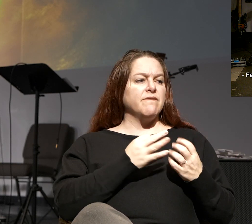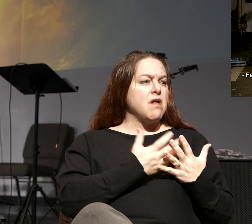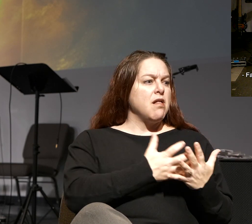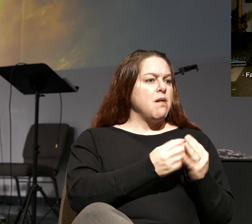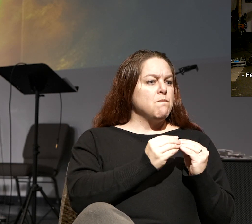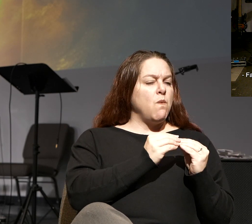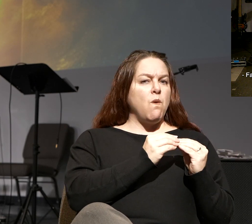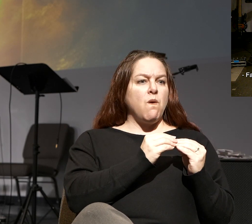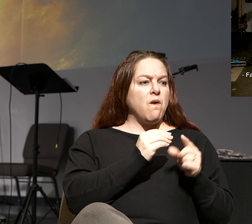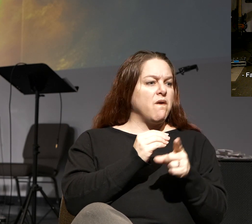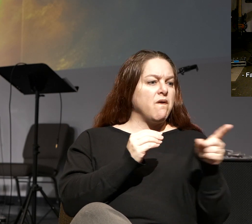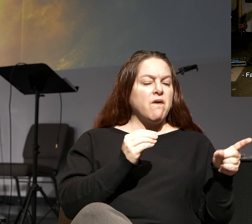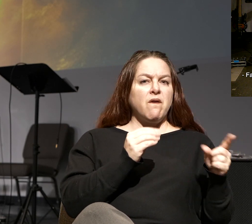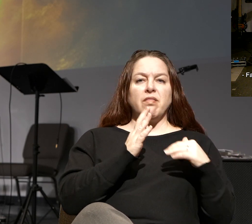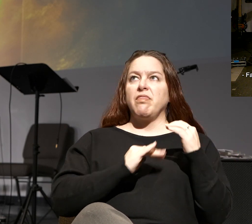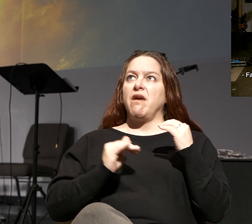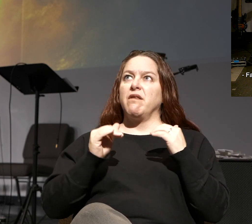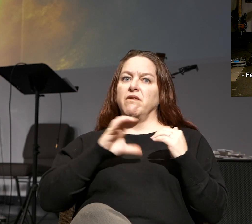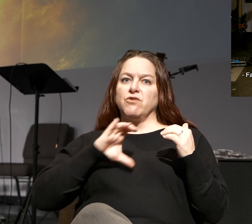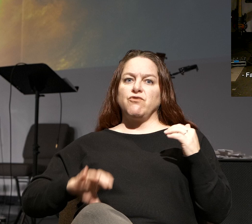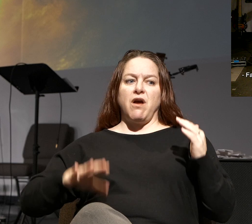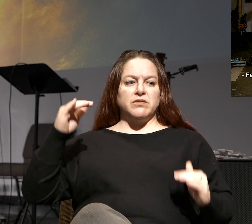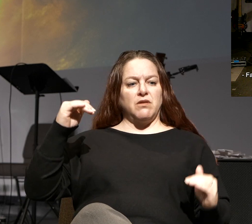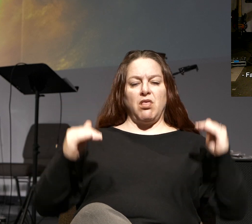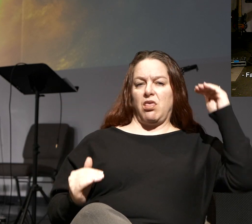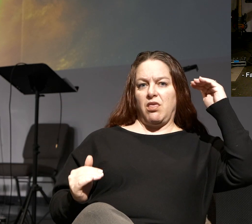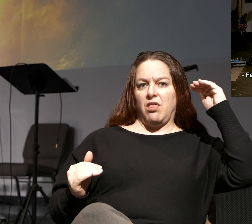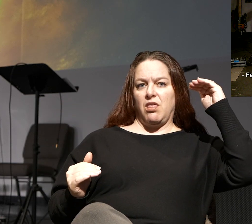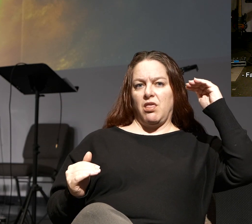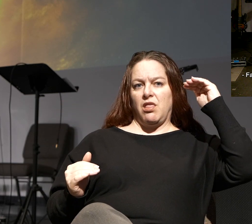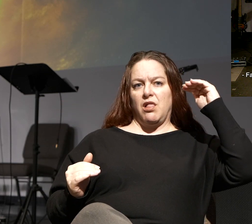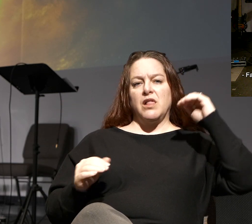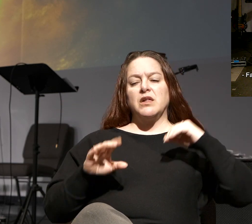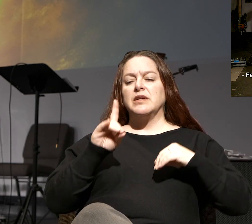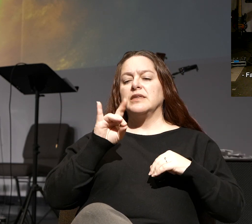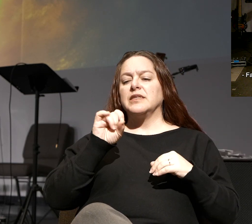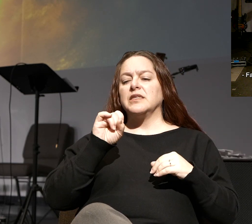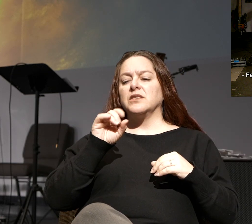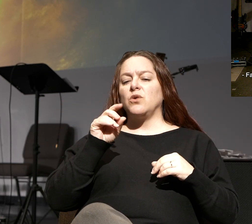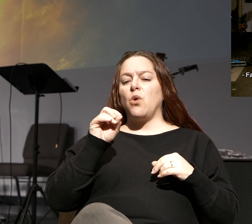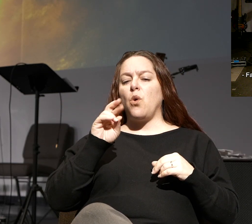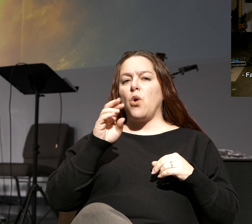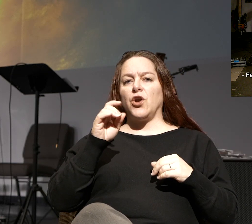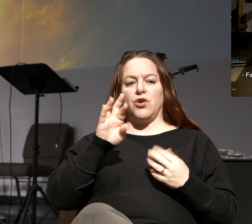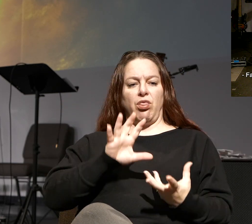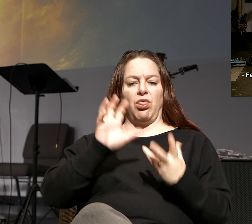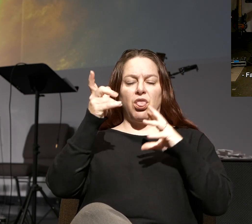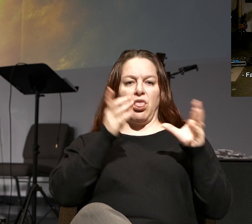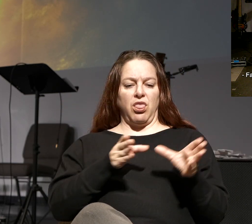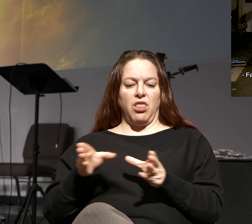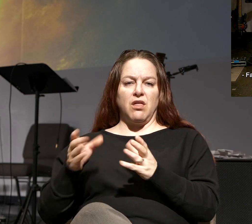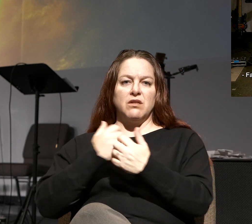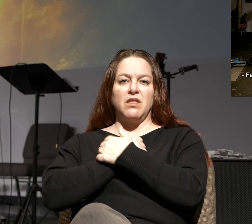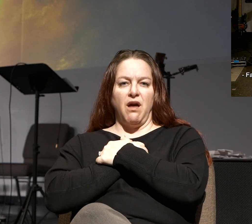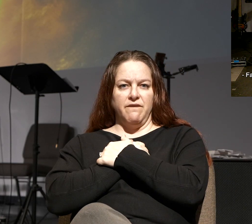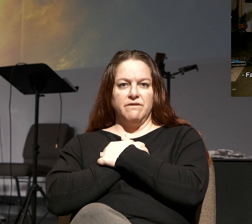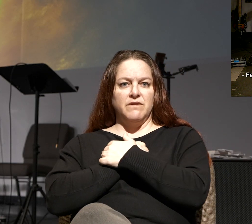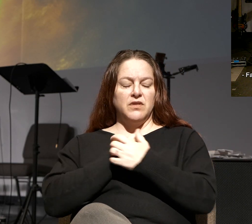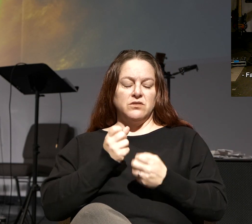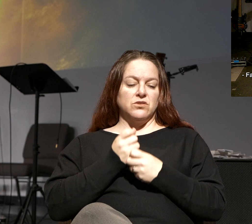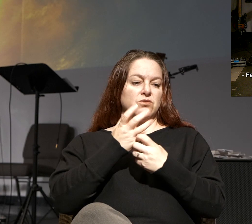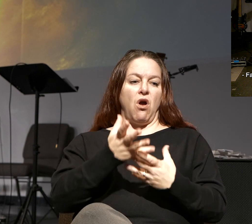of things more than Christ. And then everything else gets out of order. It's called disordered loves. It creates all kinds of problems in our lives.